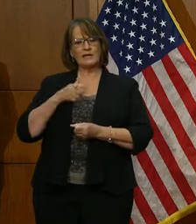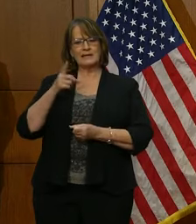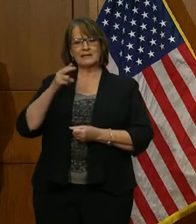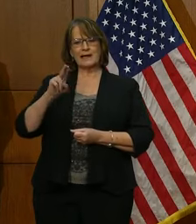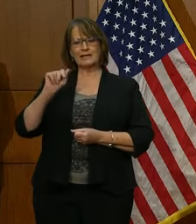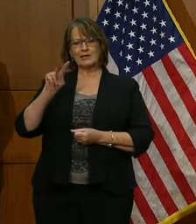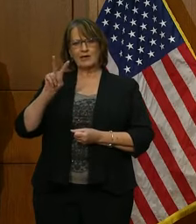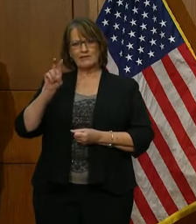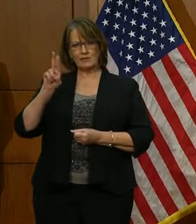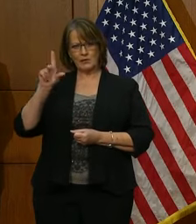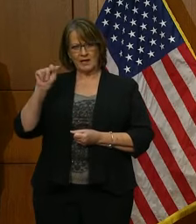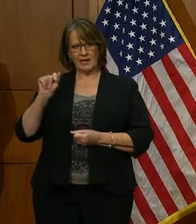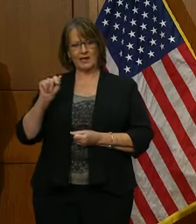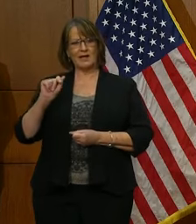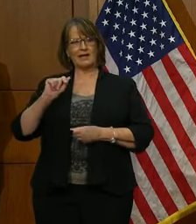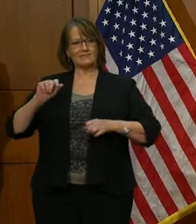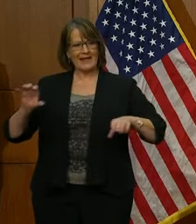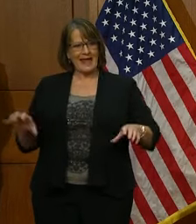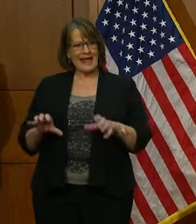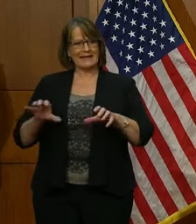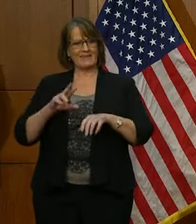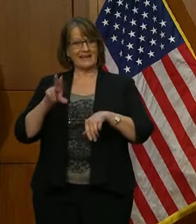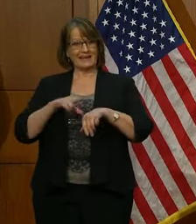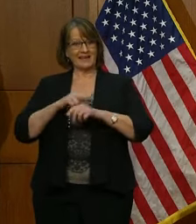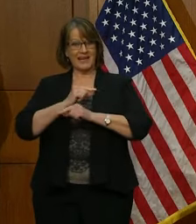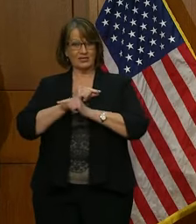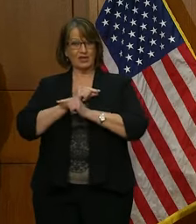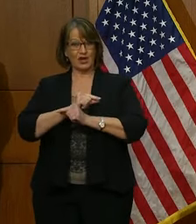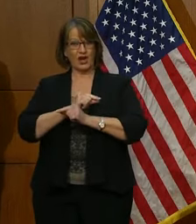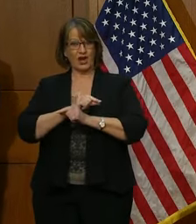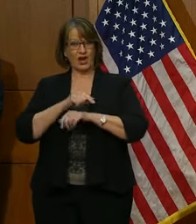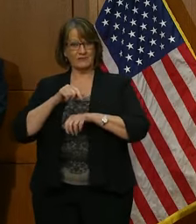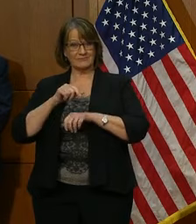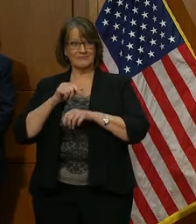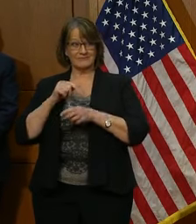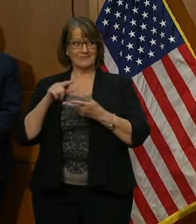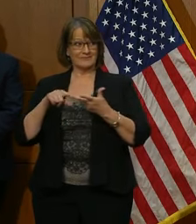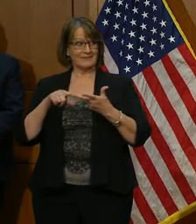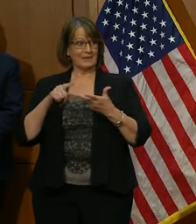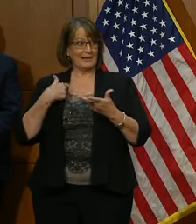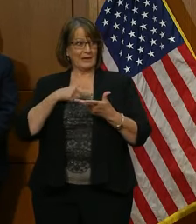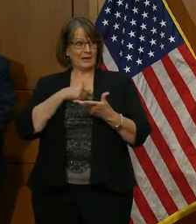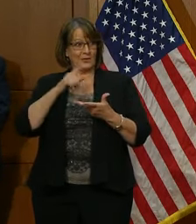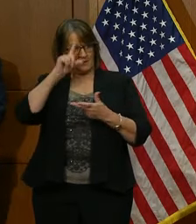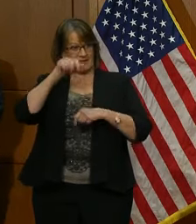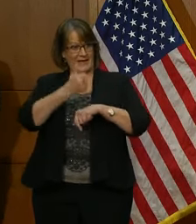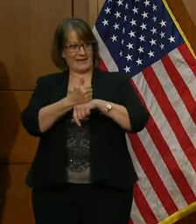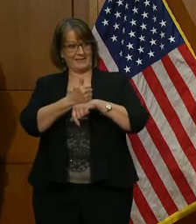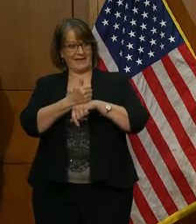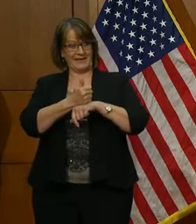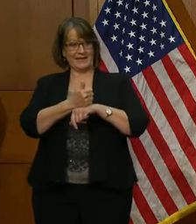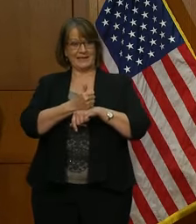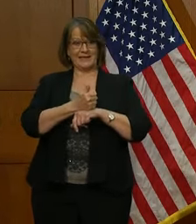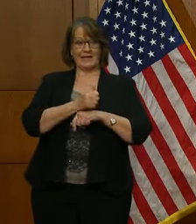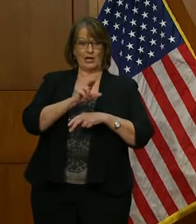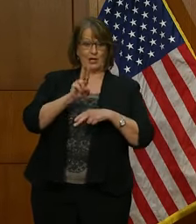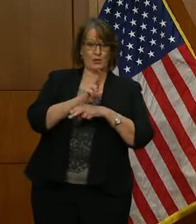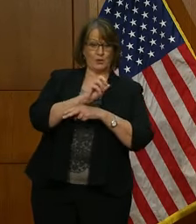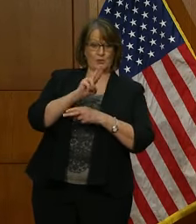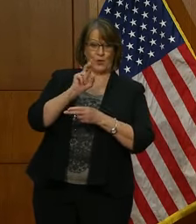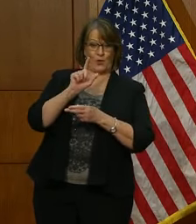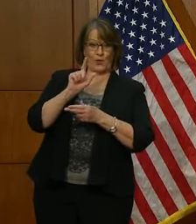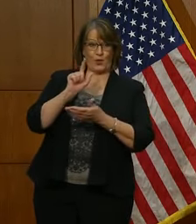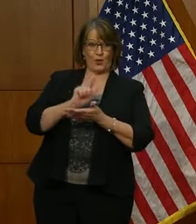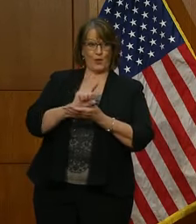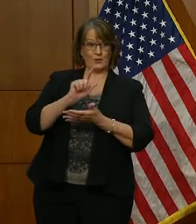activated the National Guard, we've created a policy of either use it or lose it. The reason we did that is